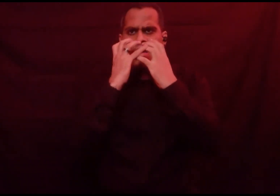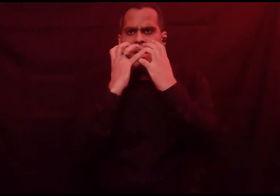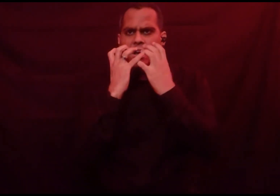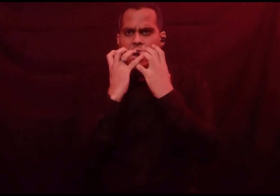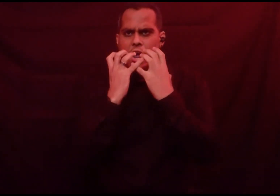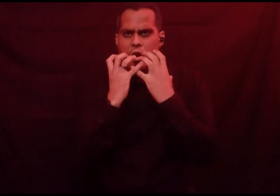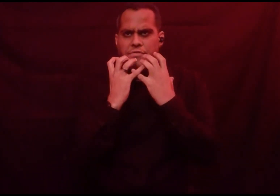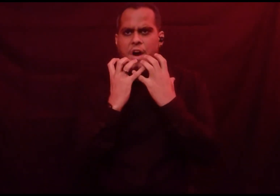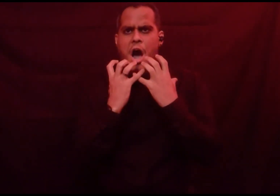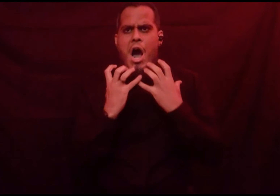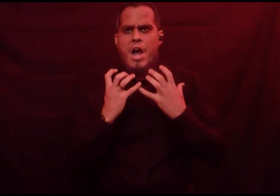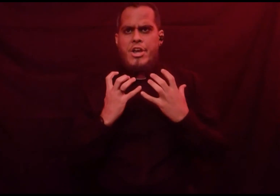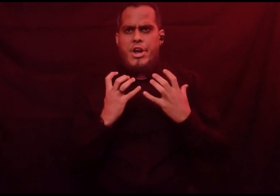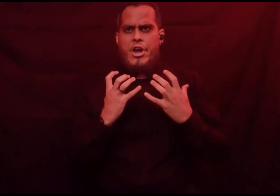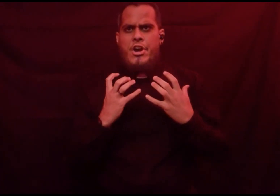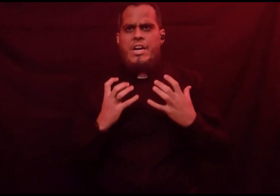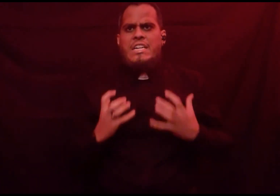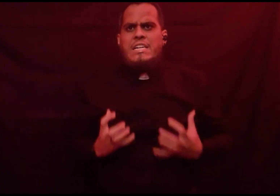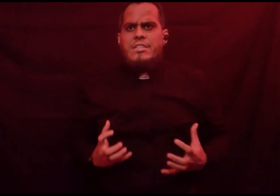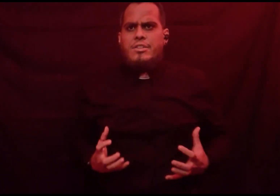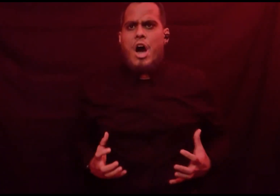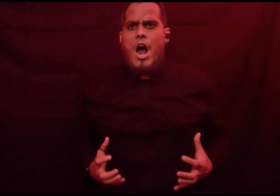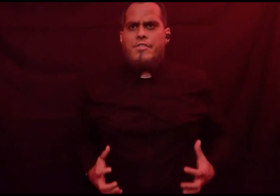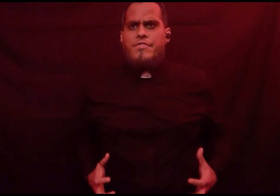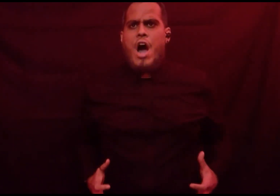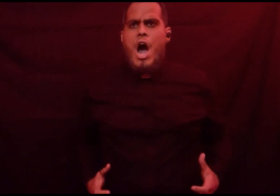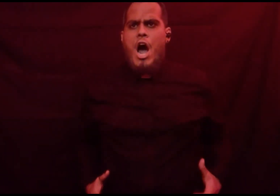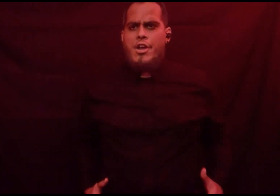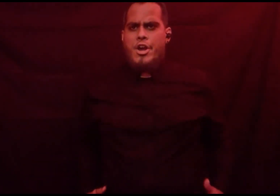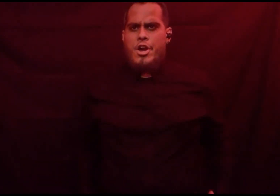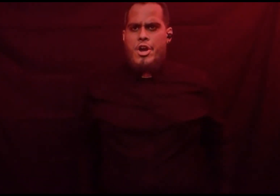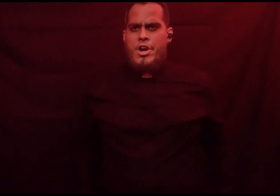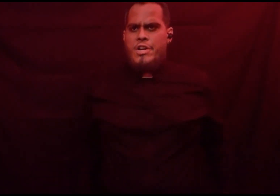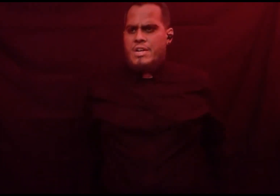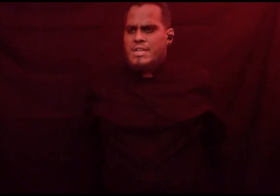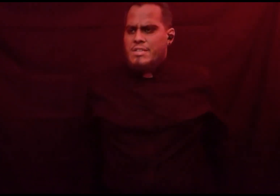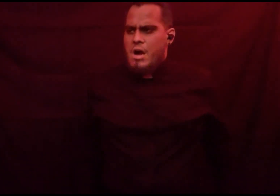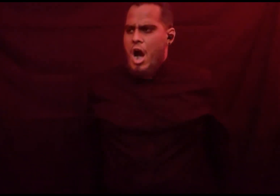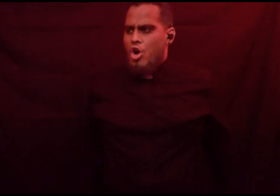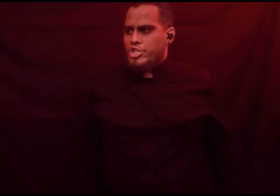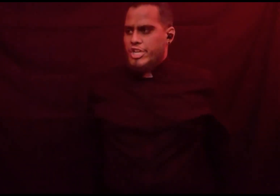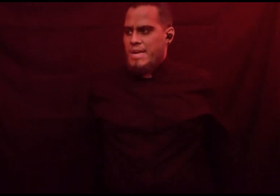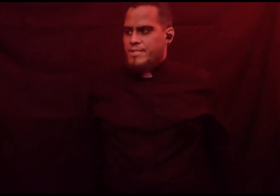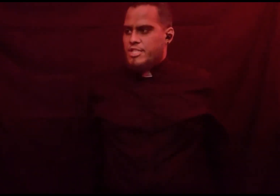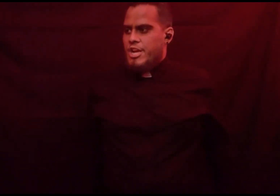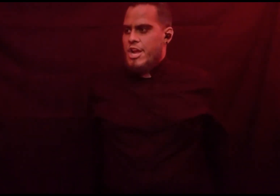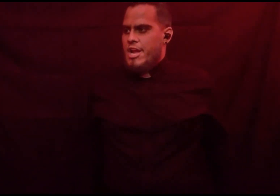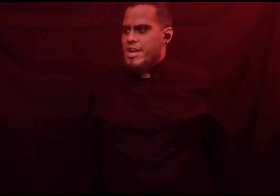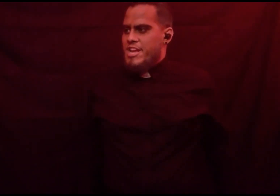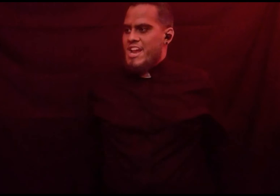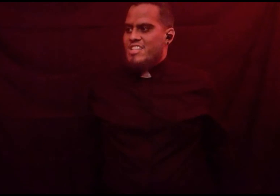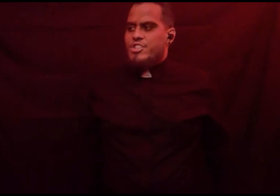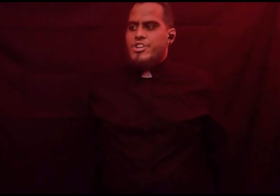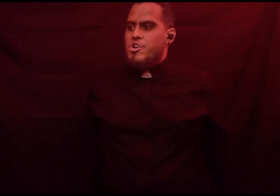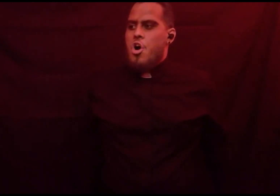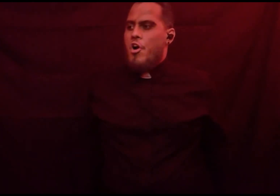Hail fire, Thou fire, Thou didst say it's your